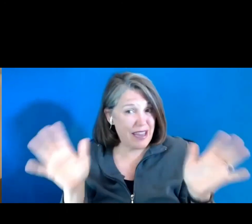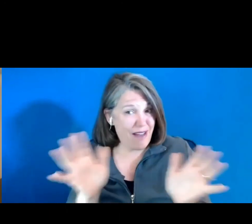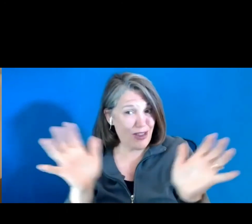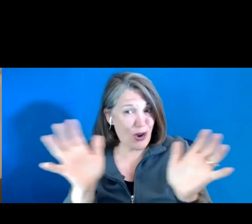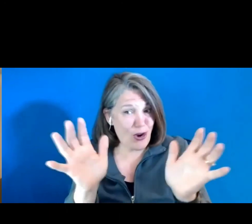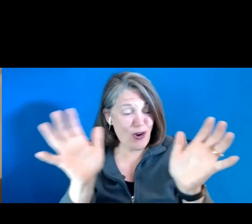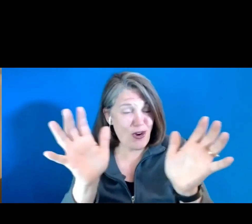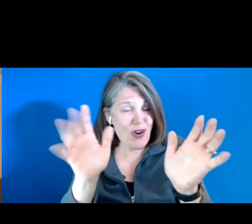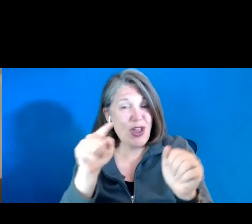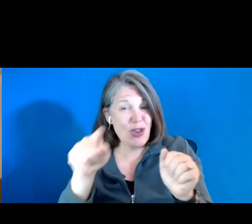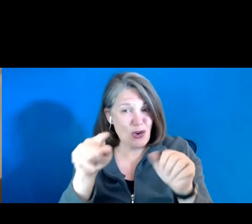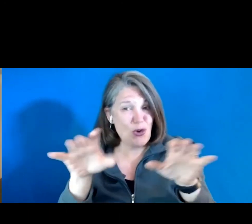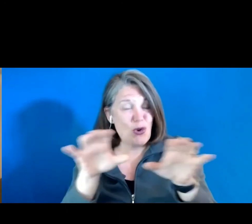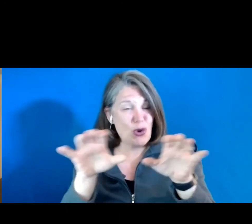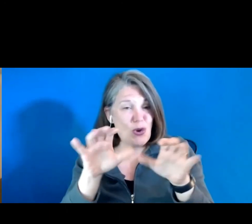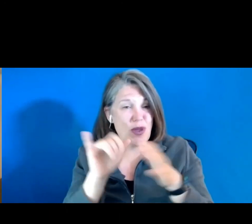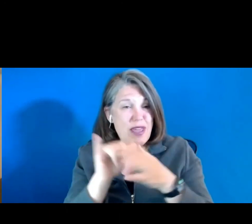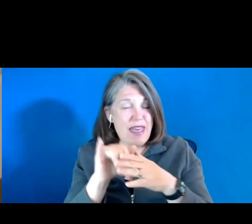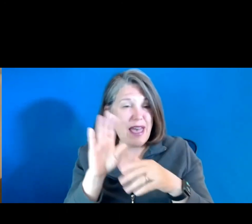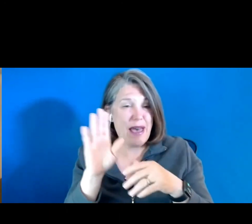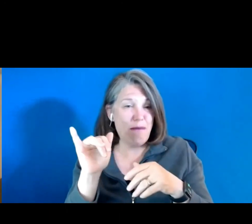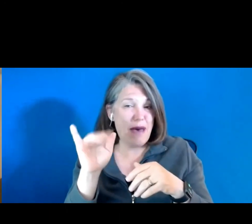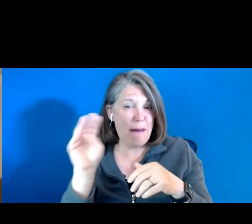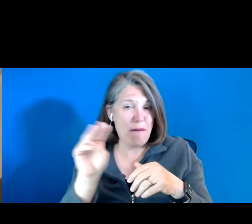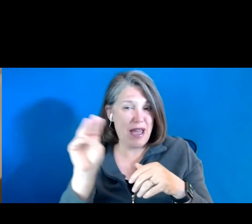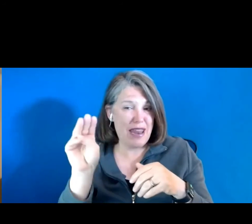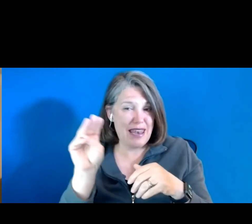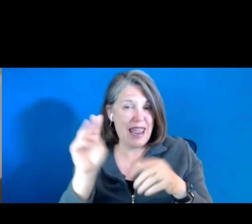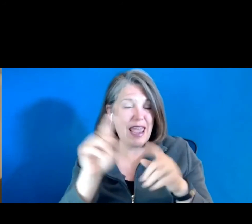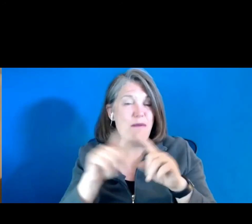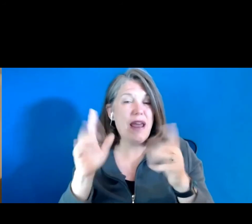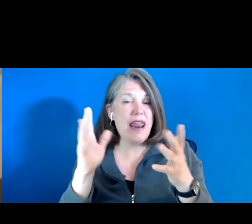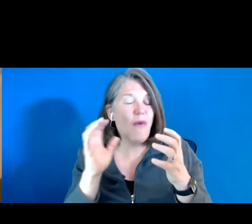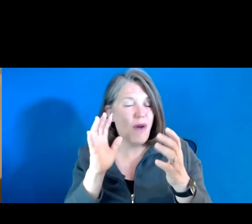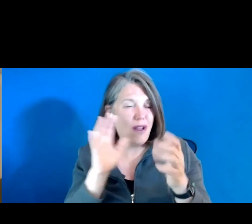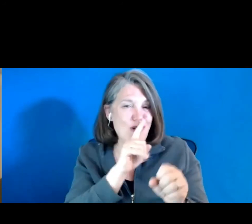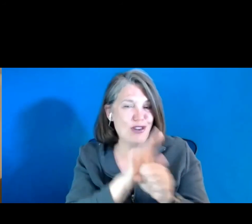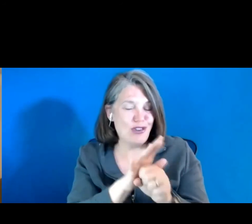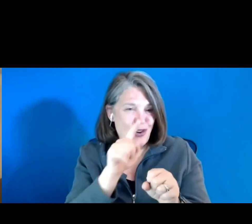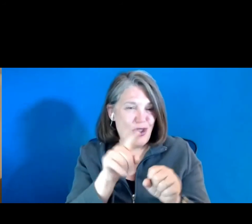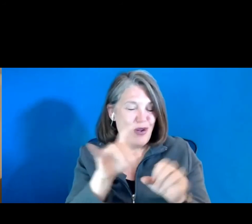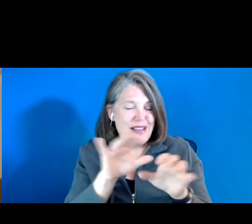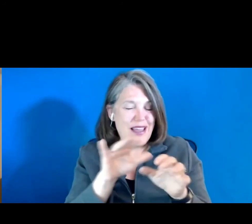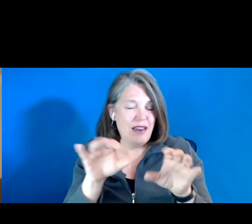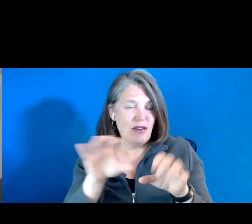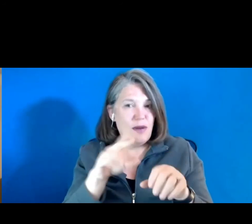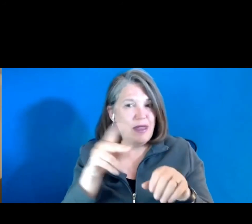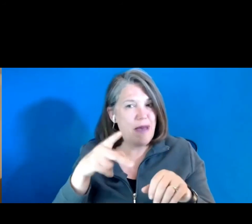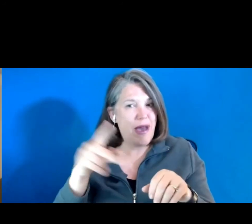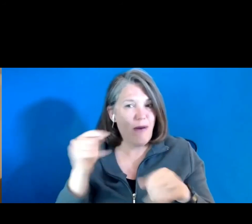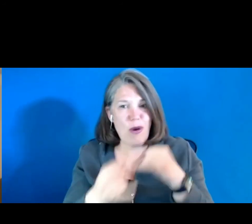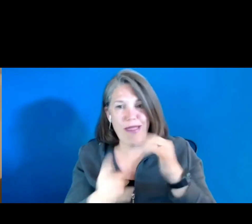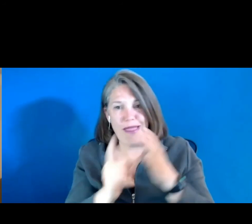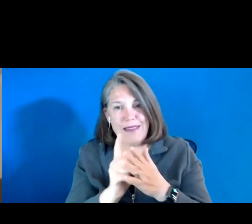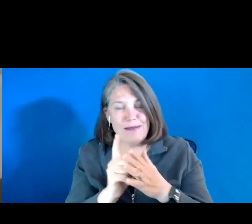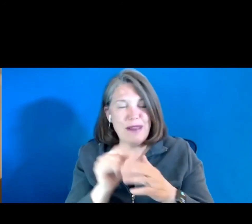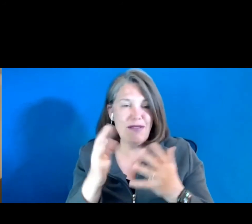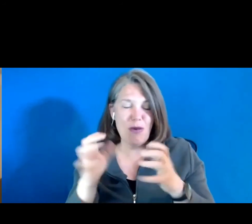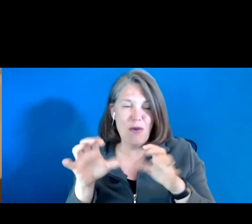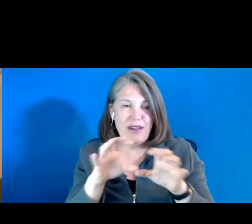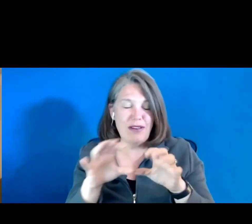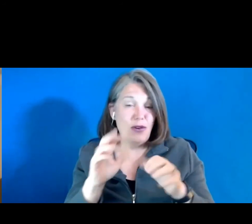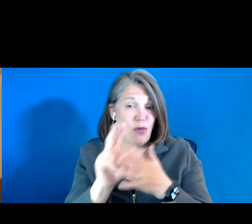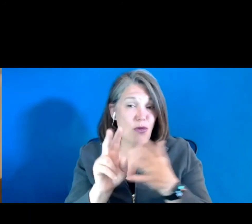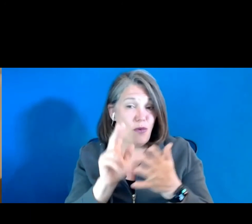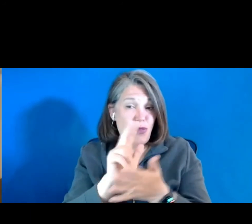you doing it by Monday, but let me assure you, it's like doing your PowerPoint at the last minute. If you want to do it three